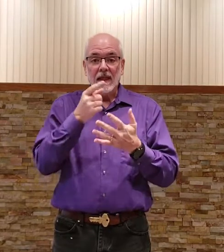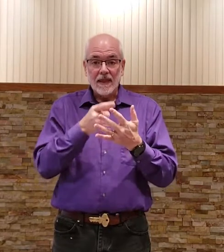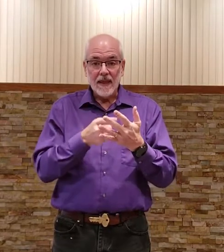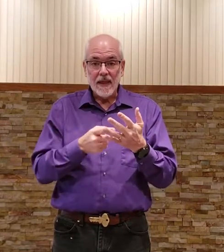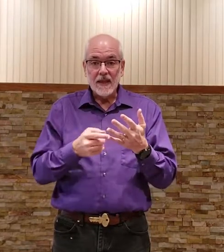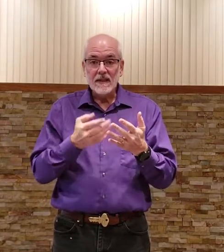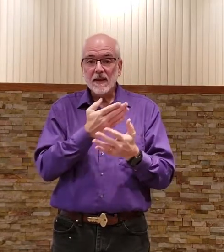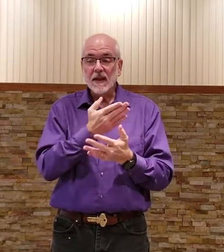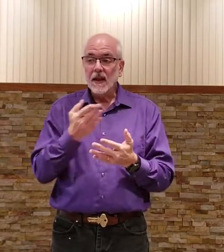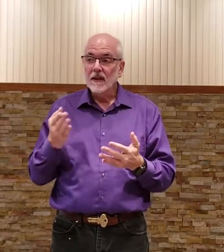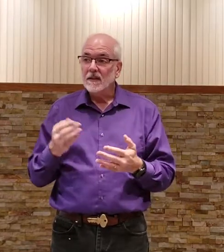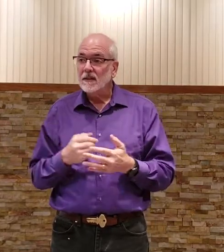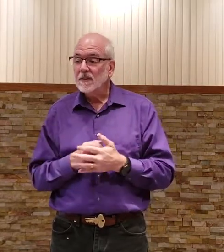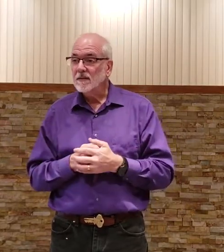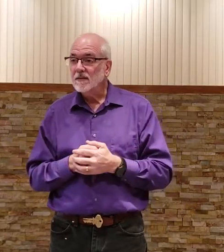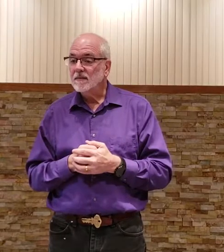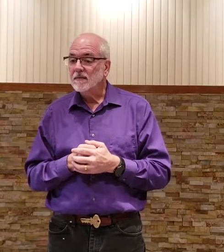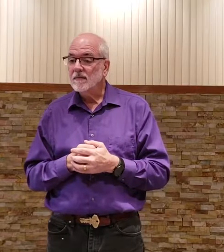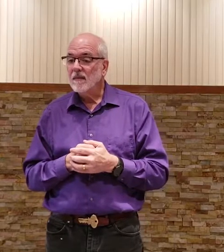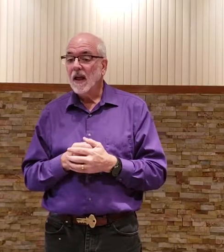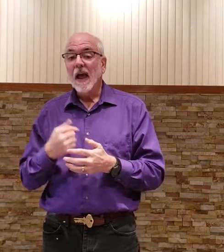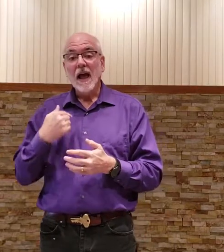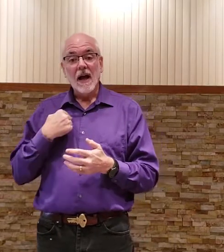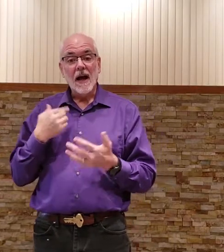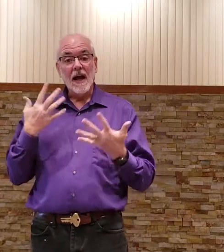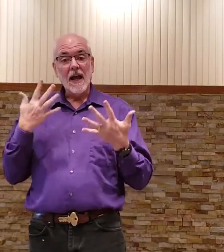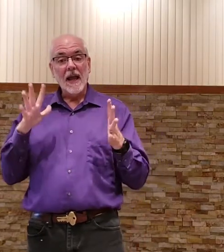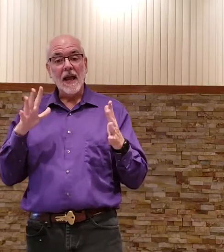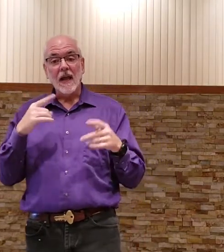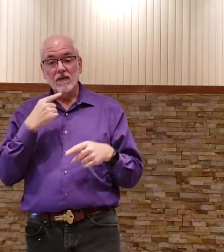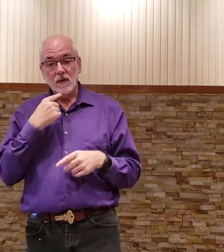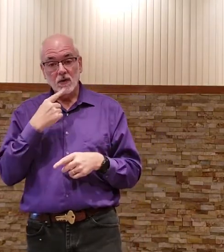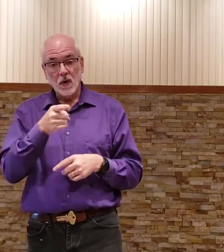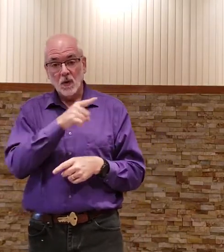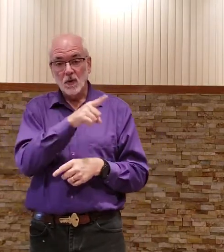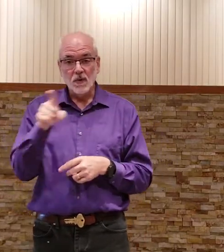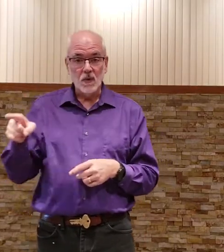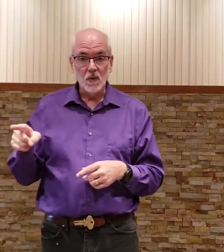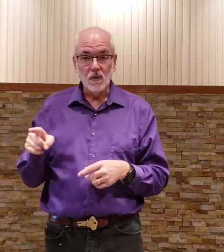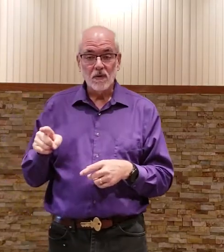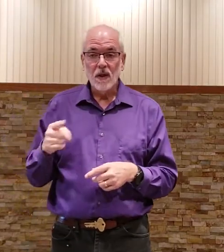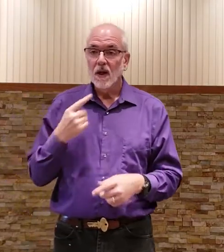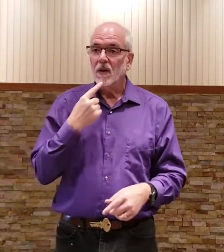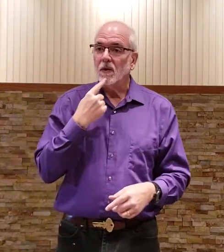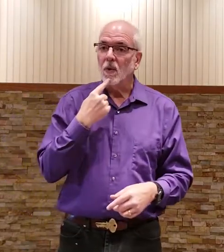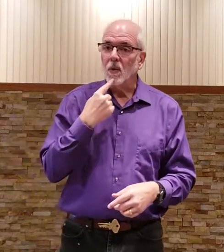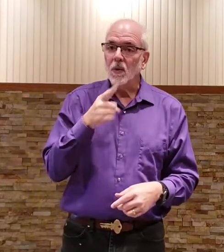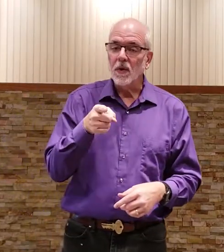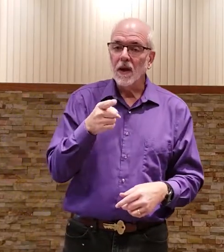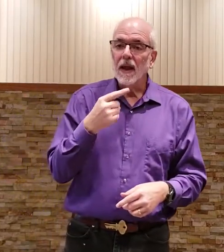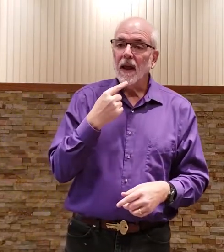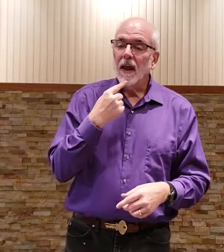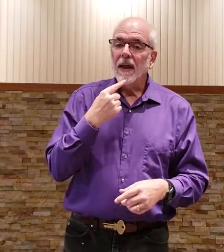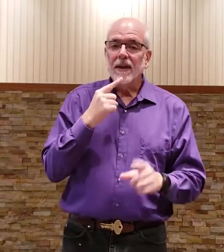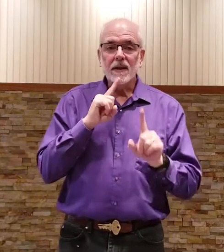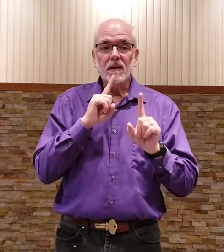these things i have told you told this is